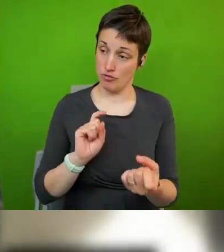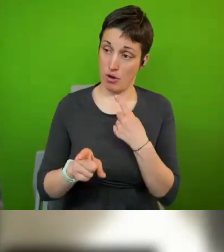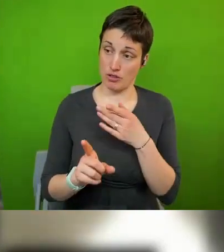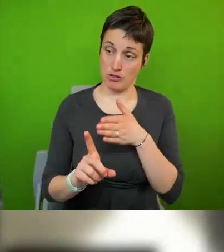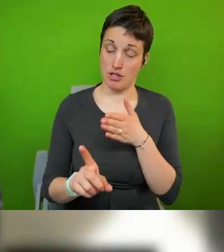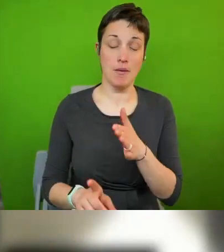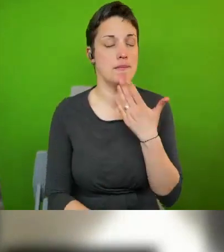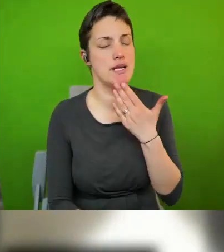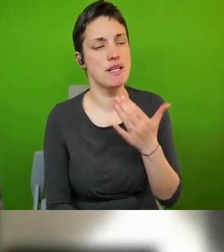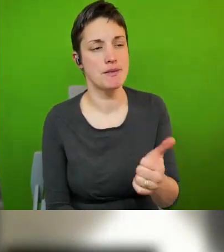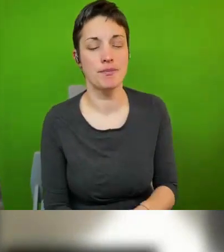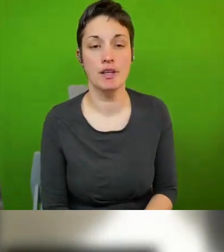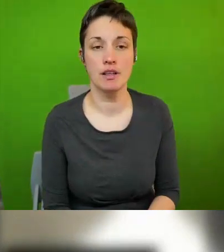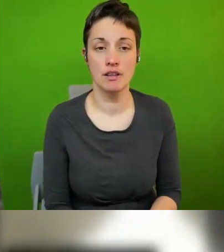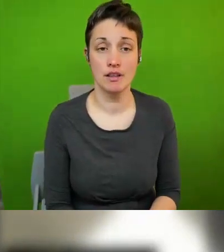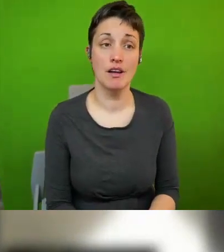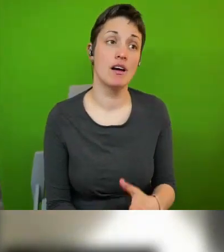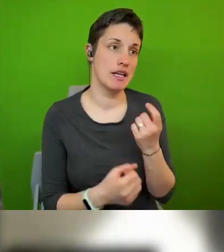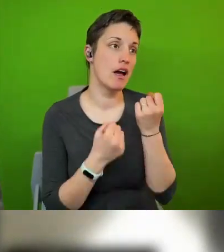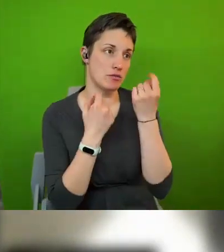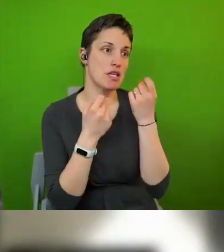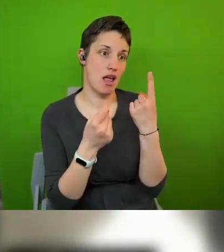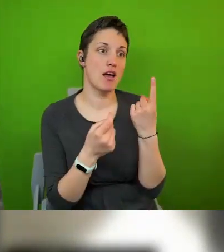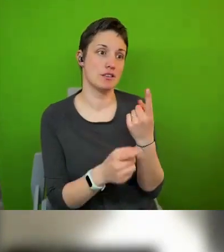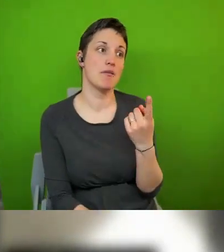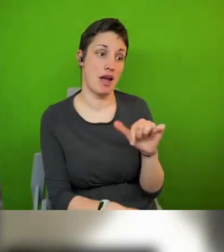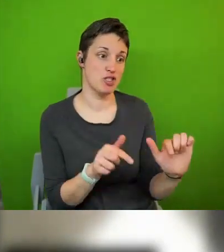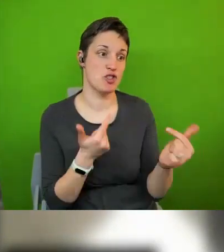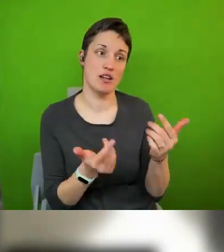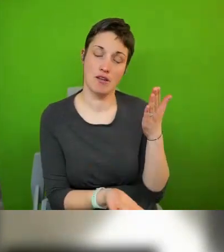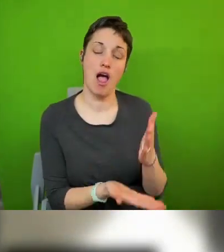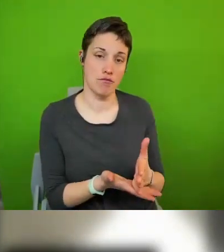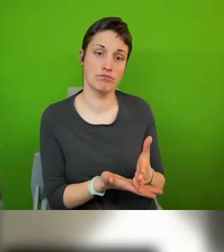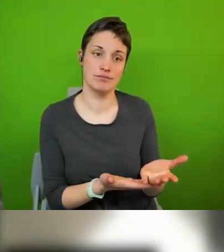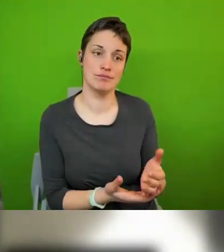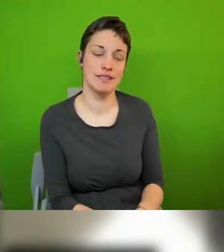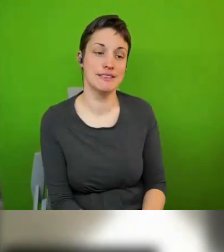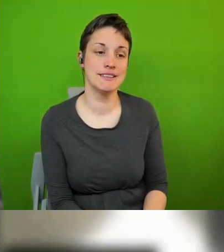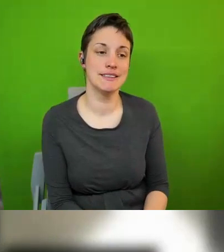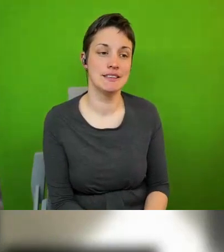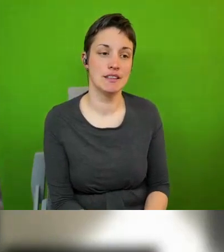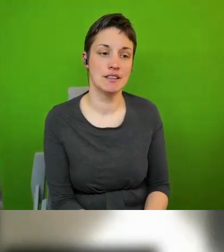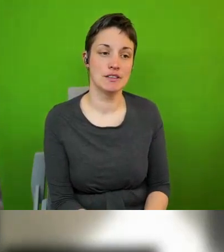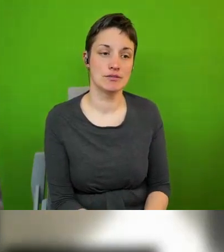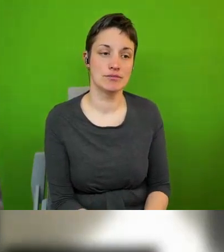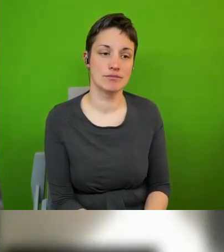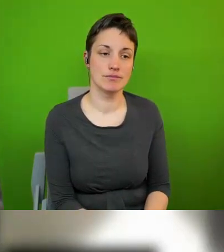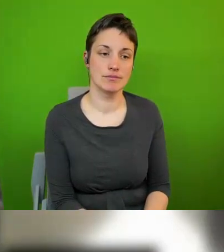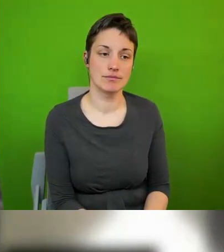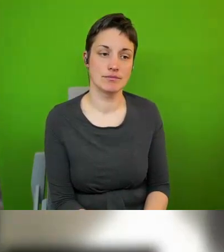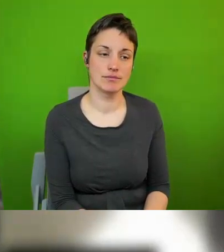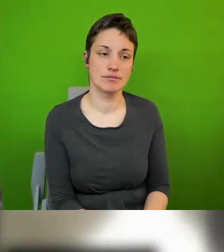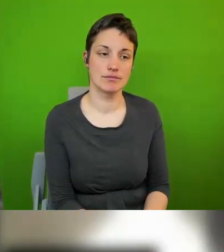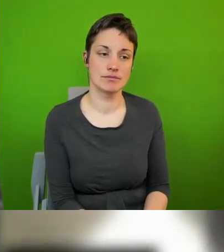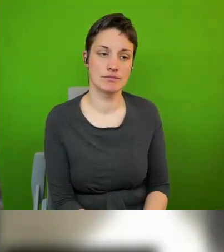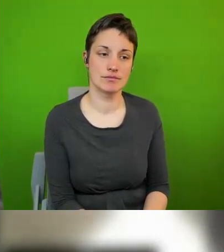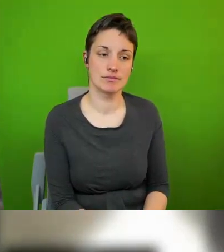it makes a lot of sense but it's a very challenging one of course um one perhaps